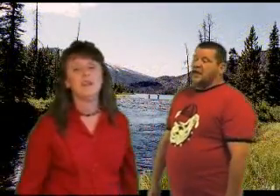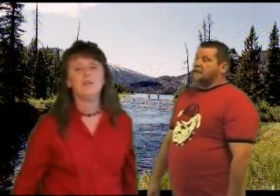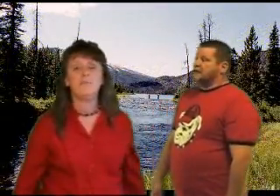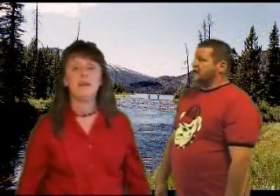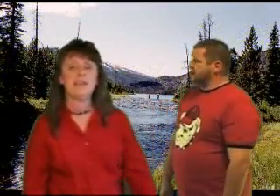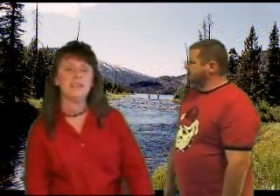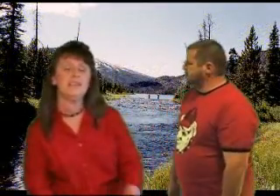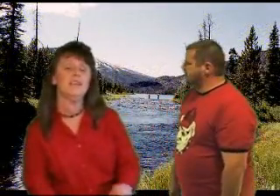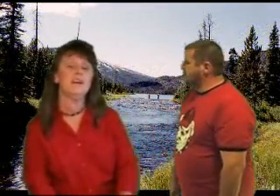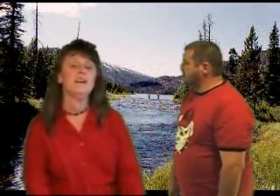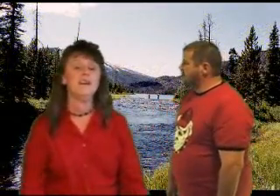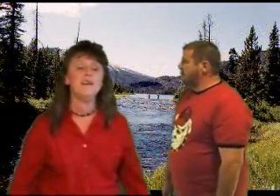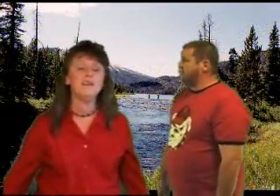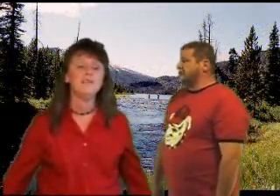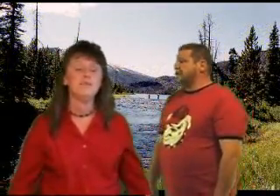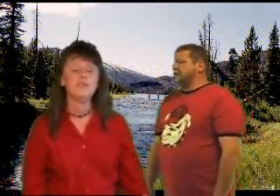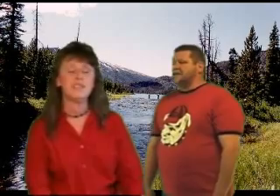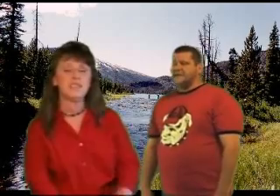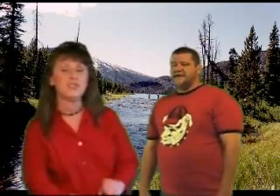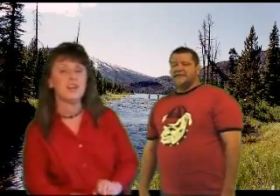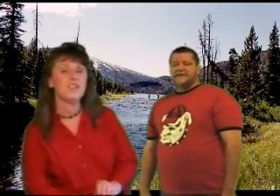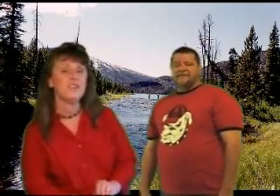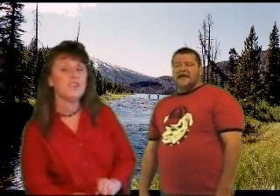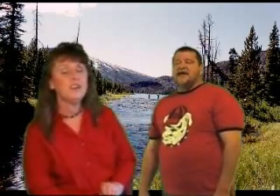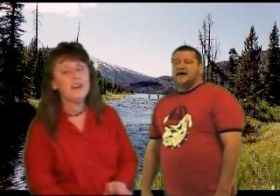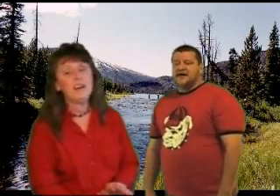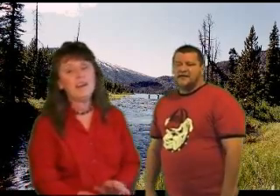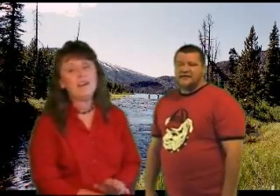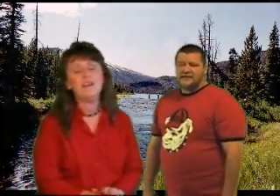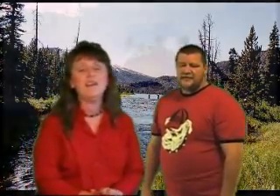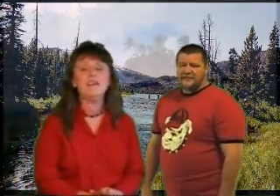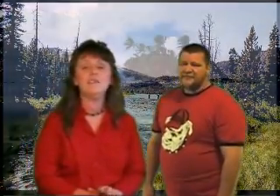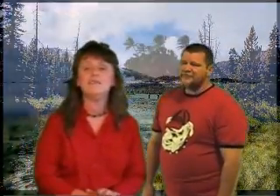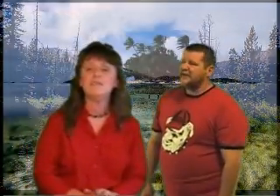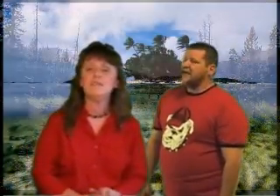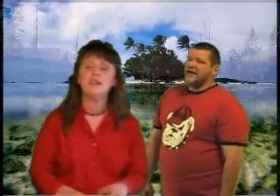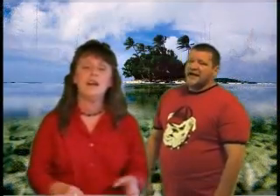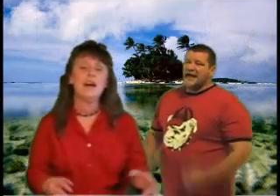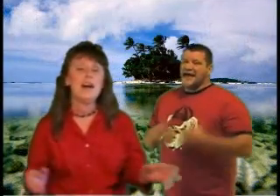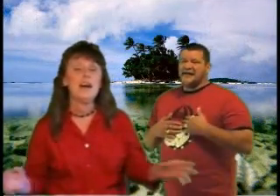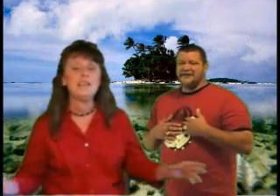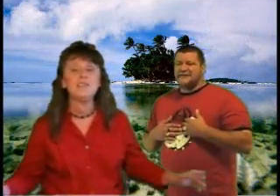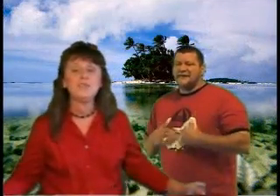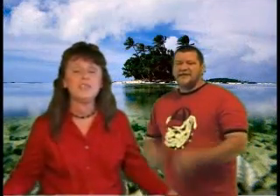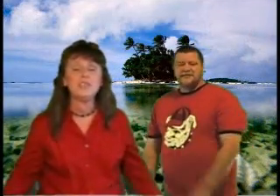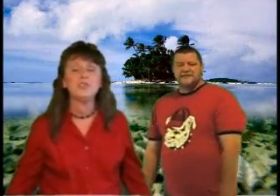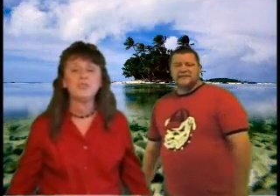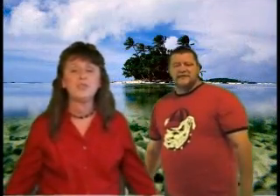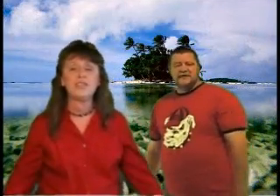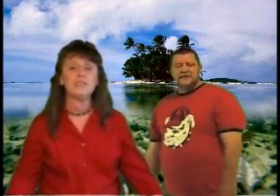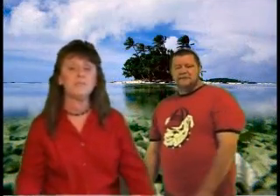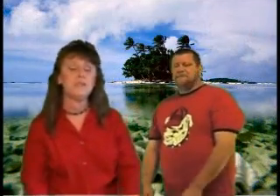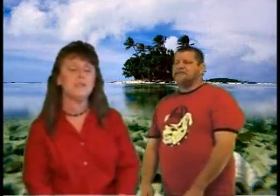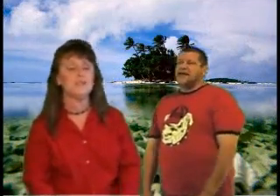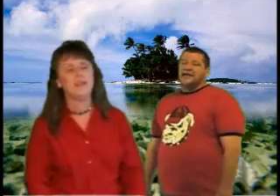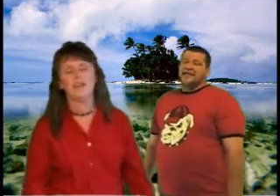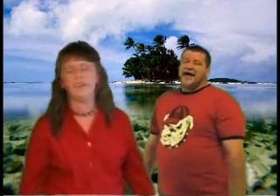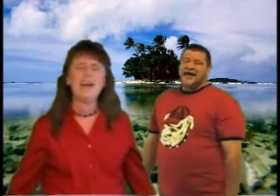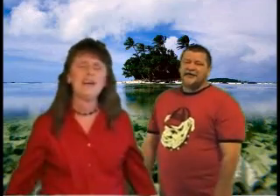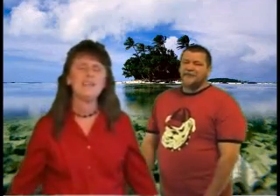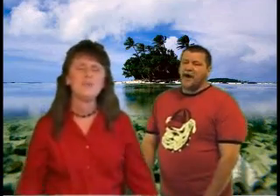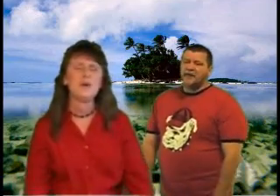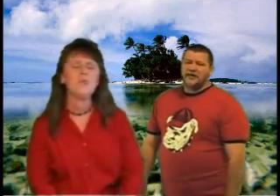Making love with each other, I'm calm I was in the spring,